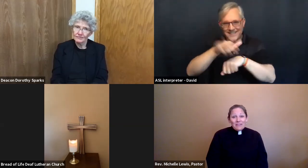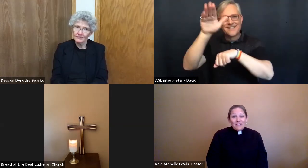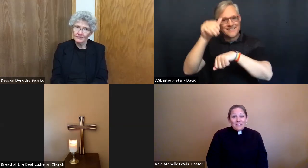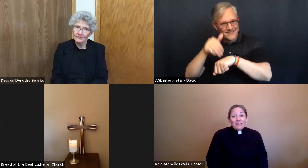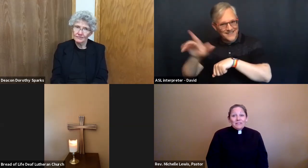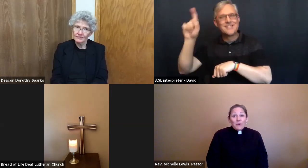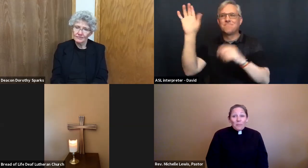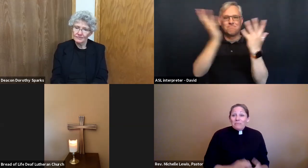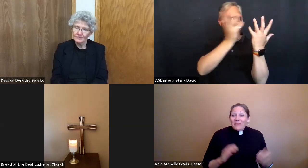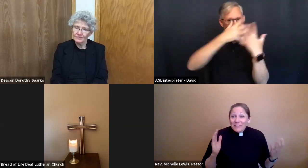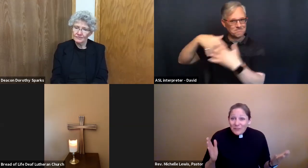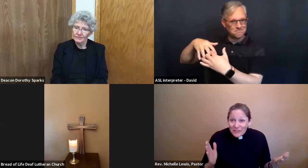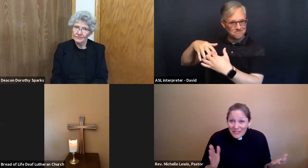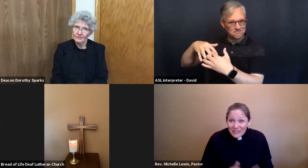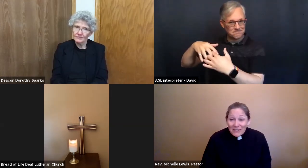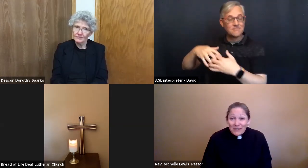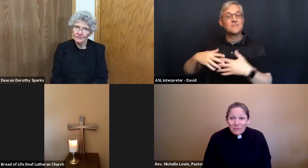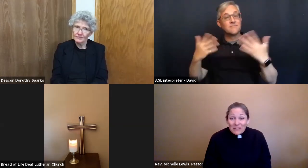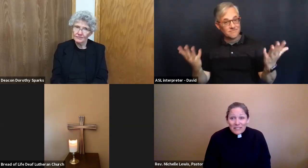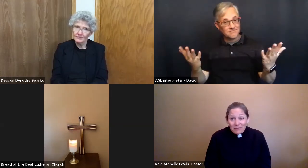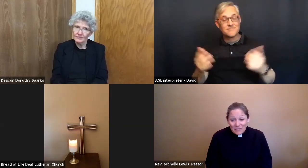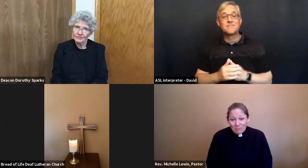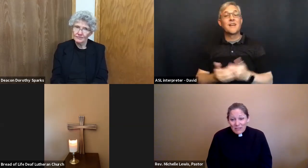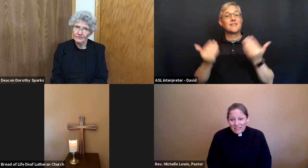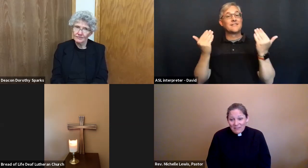so as your ascent receive this blessing